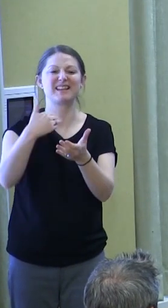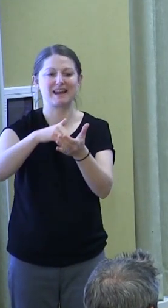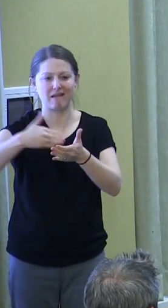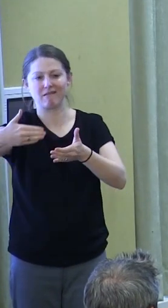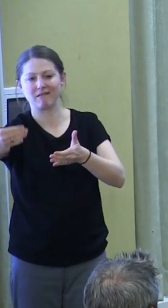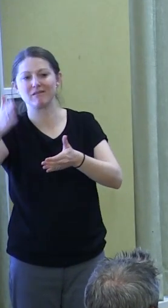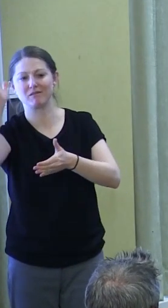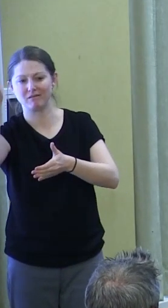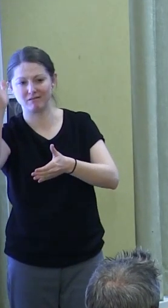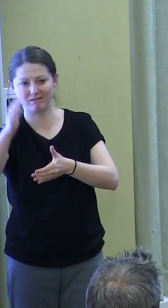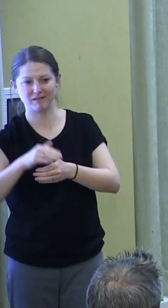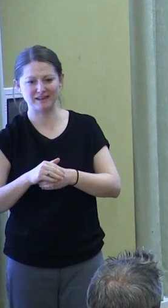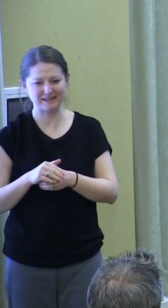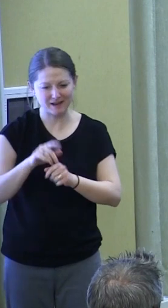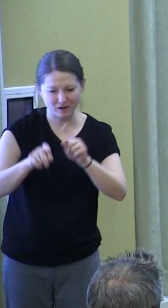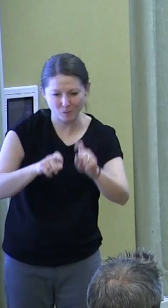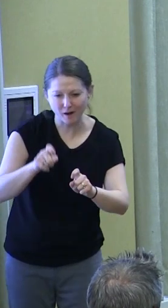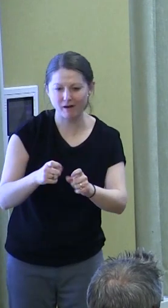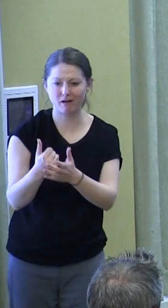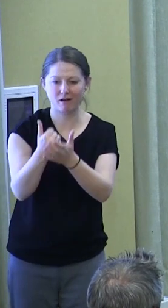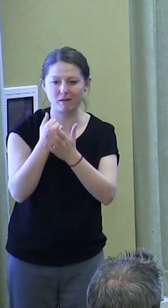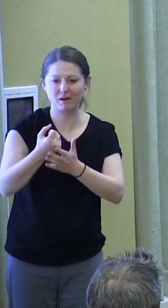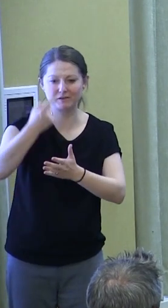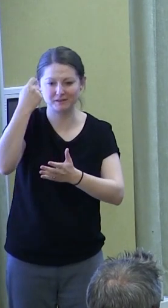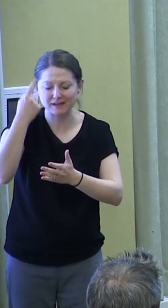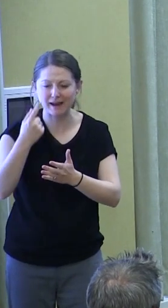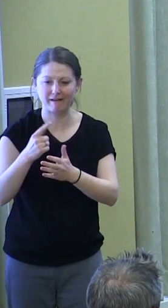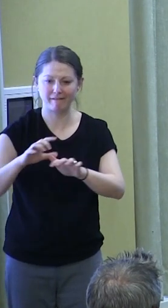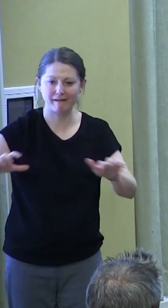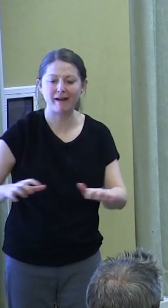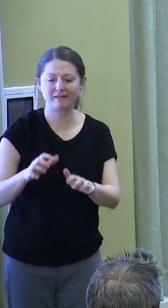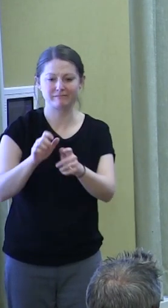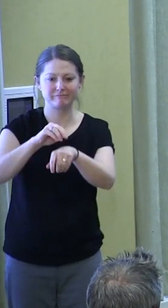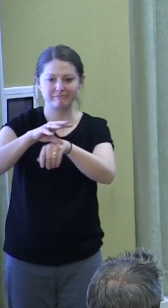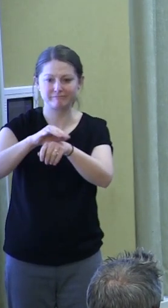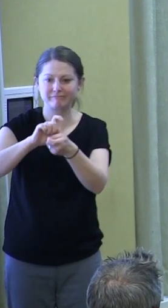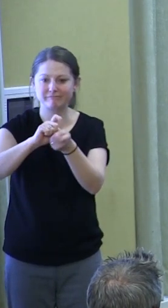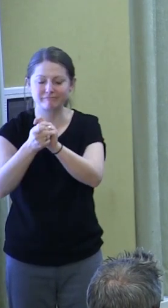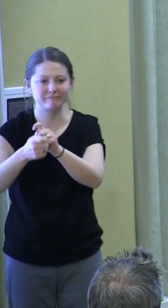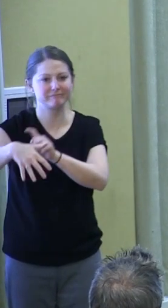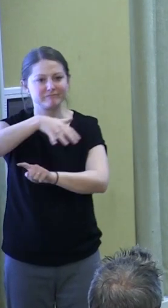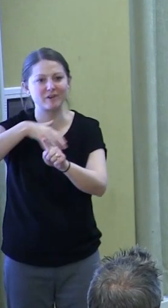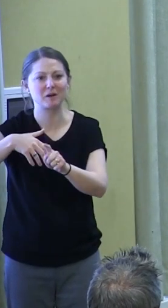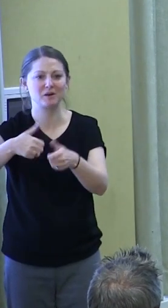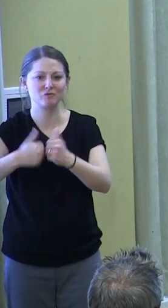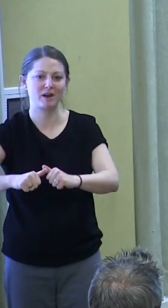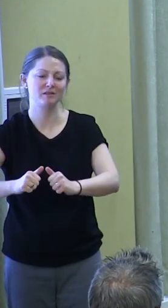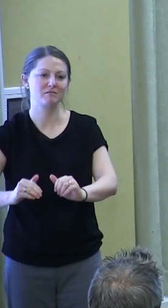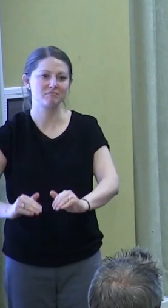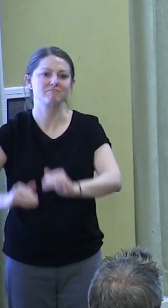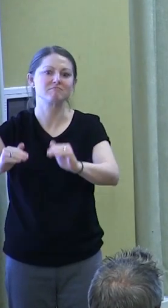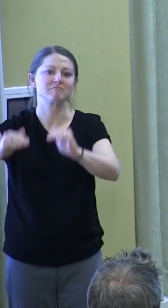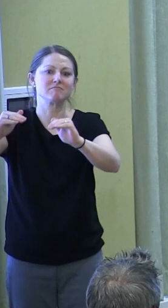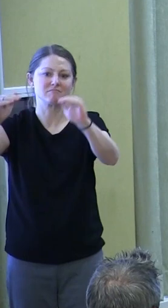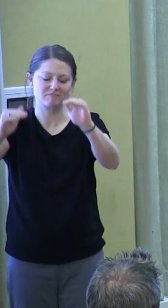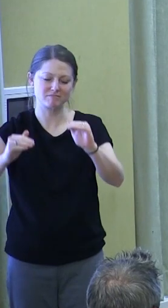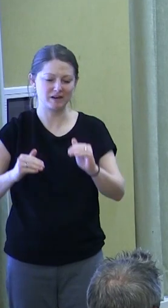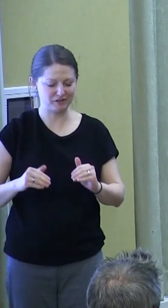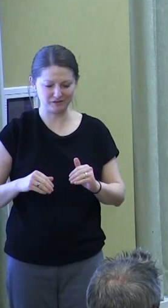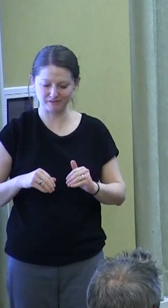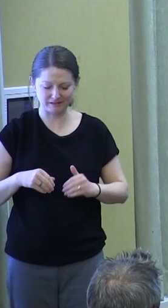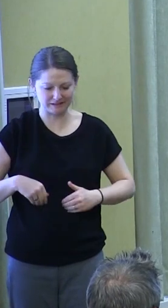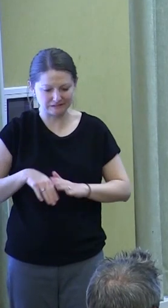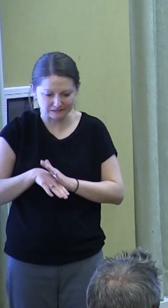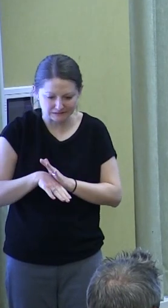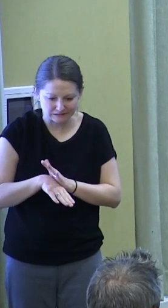that helps us to understand and act upon and change our environment so that we're able to move forward out of those moments of despair, out of